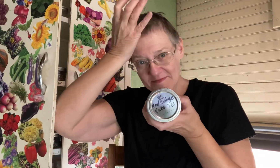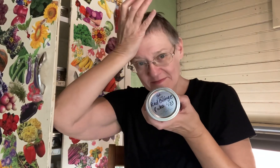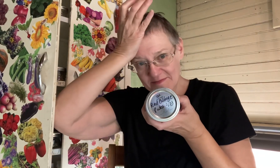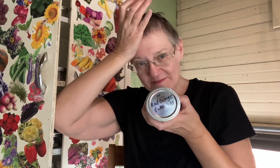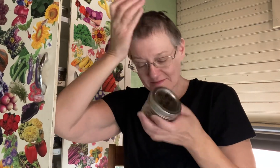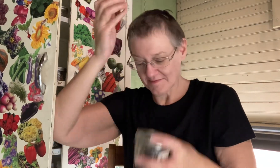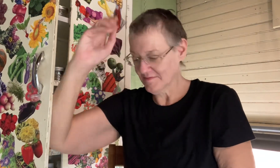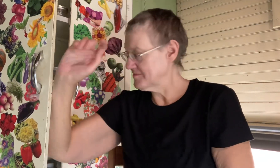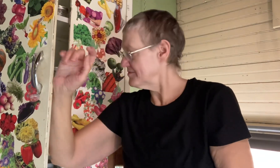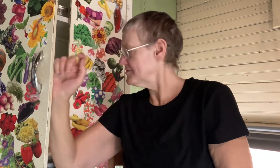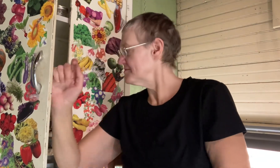cabbage